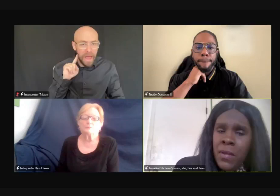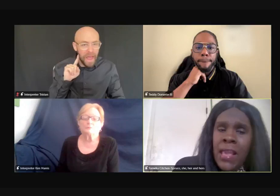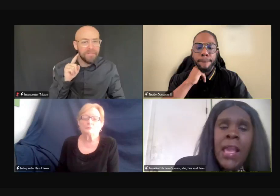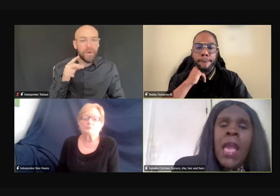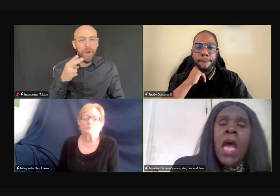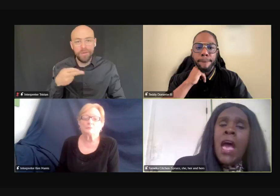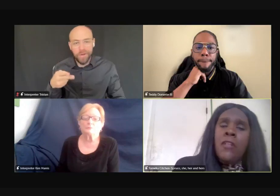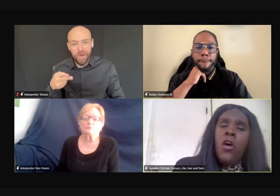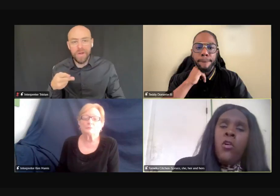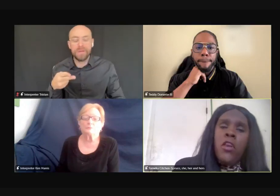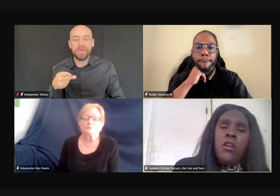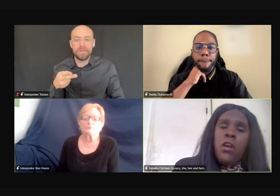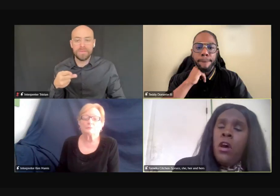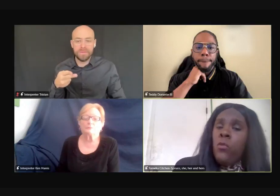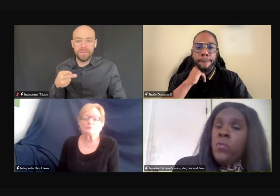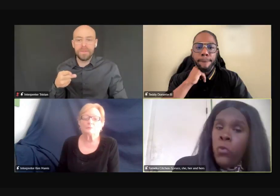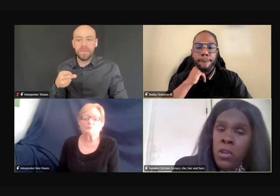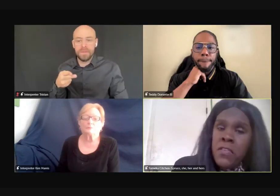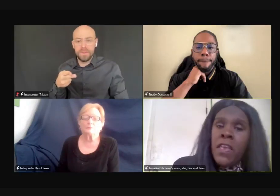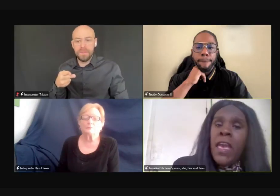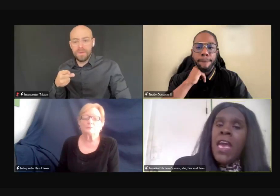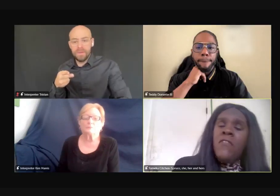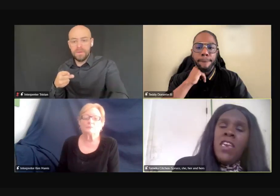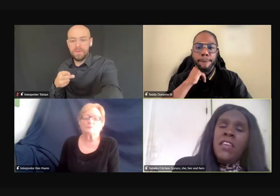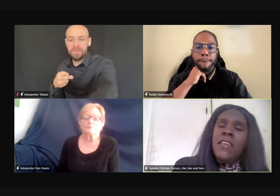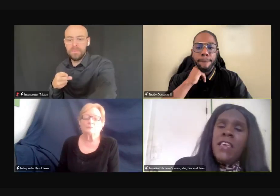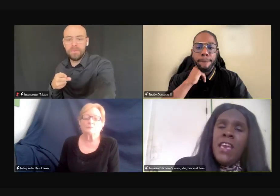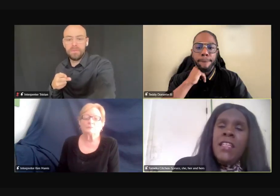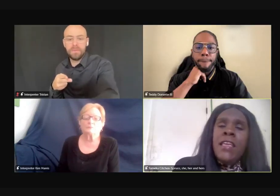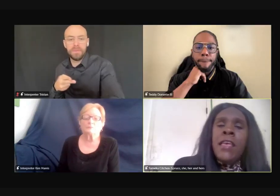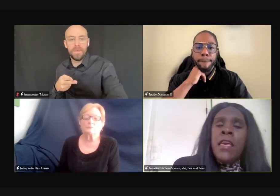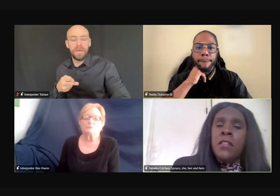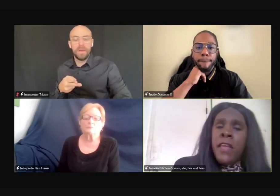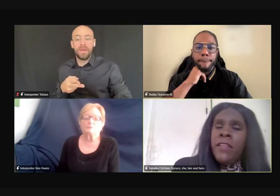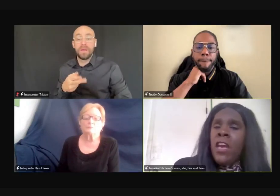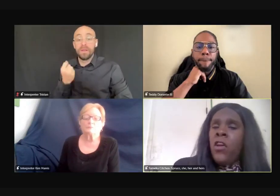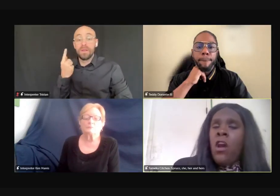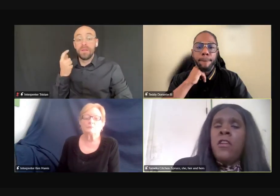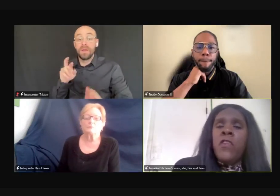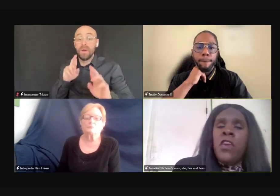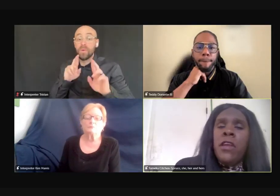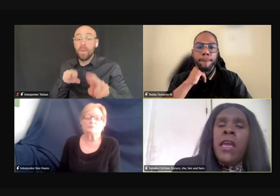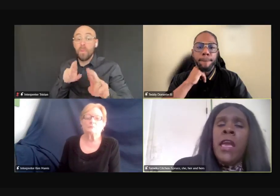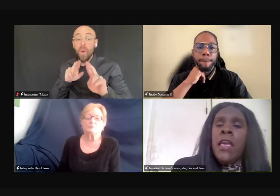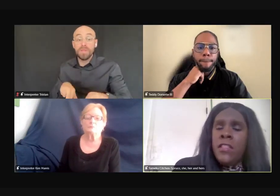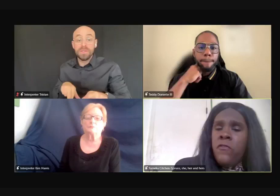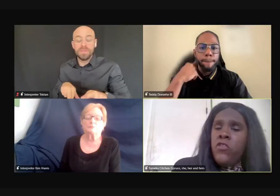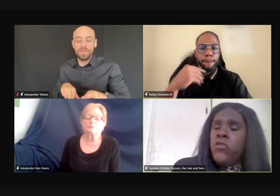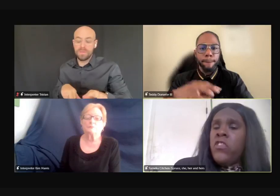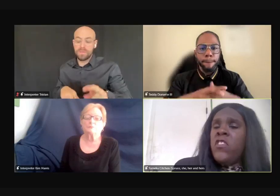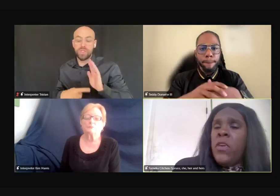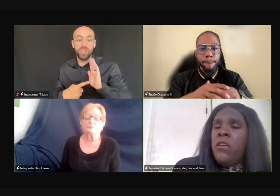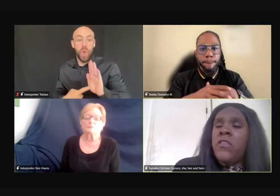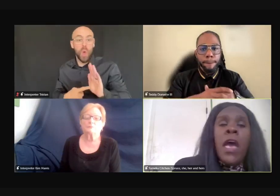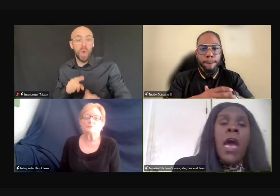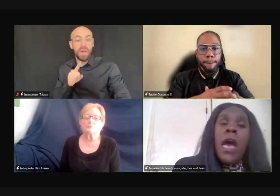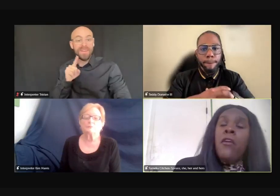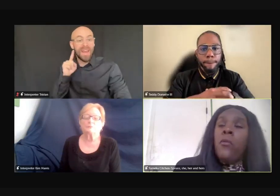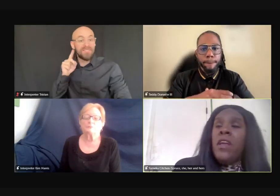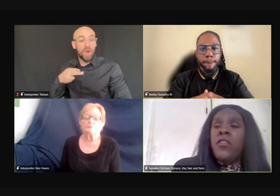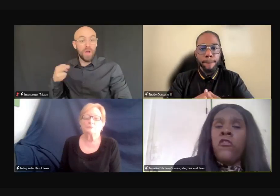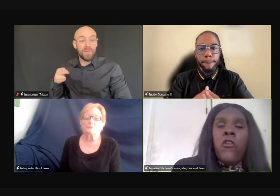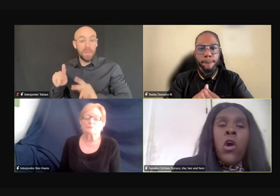of hearing. I know their reports have indicated that deaf and hard of hearing individuals experience